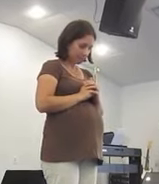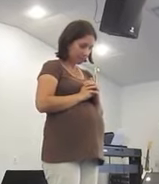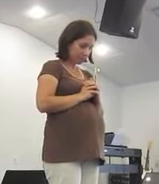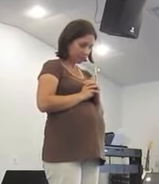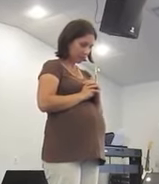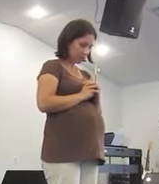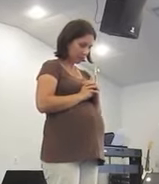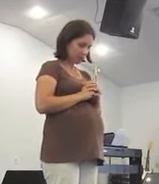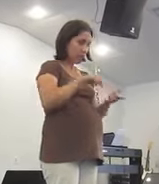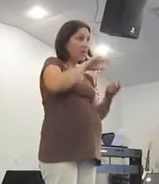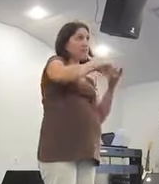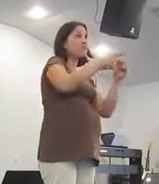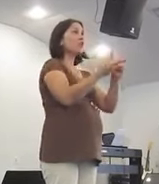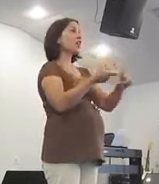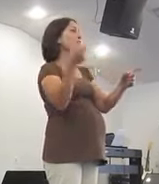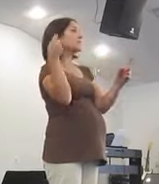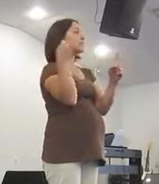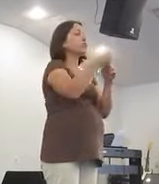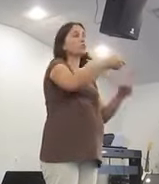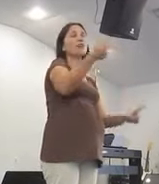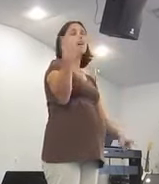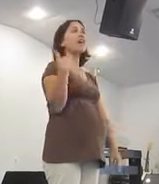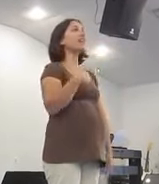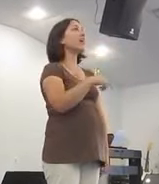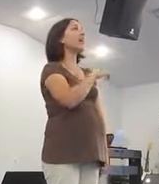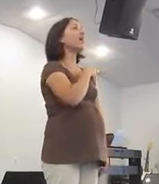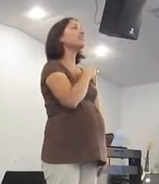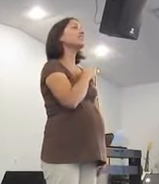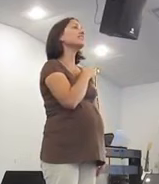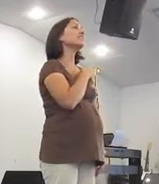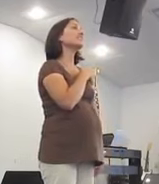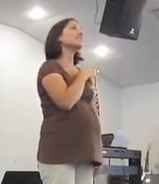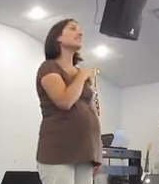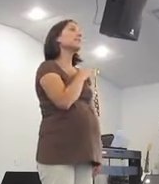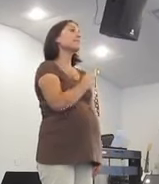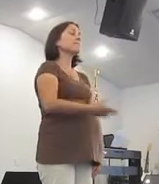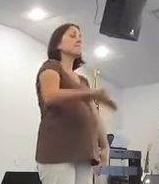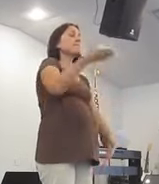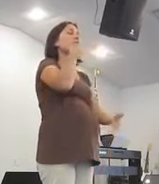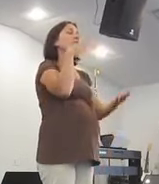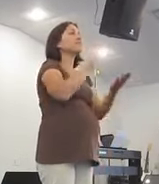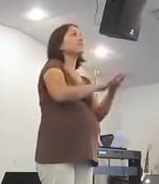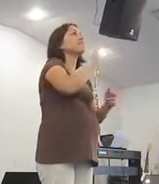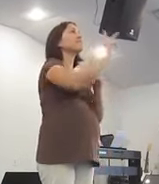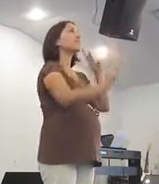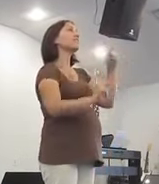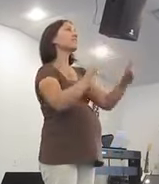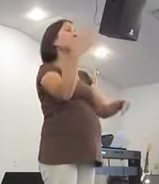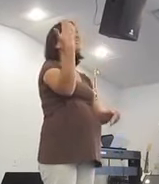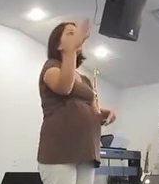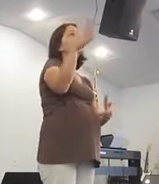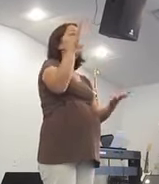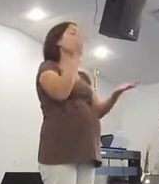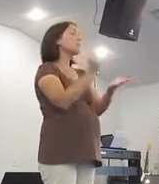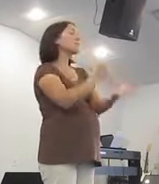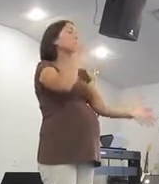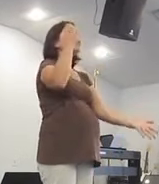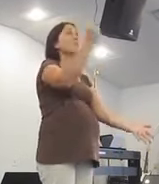When friends betray us When darkness seems to